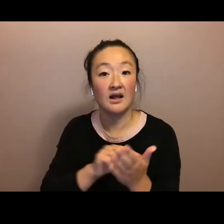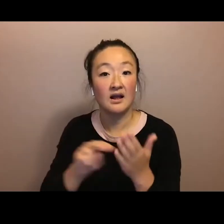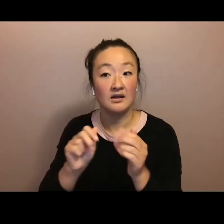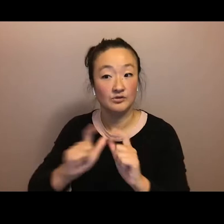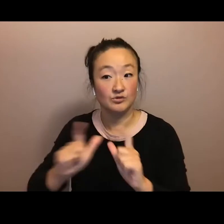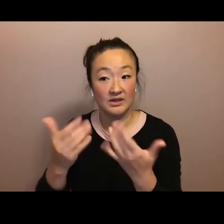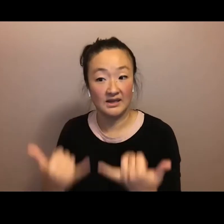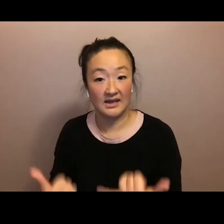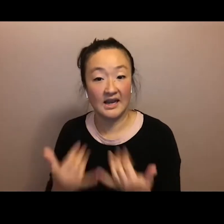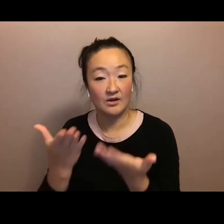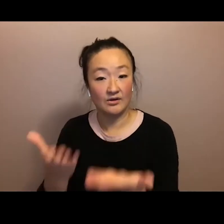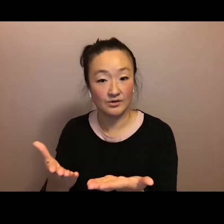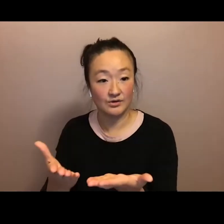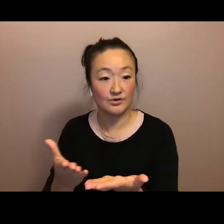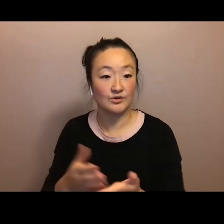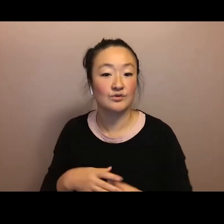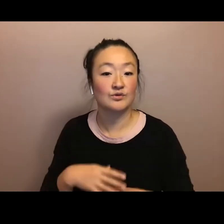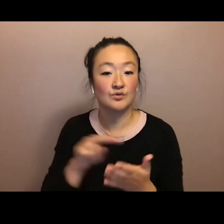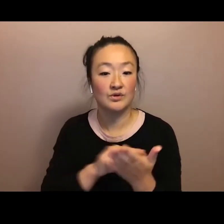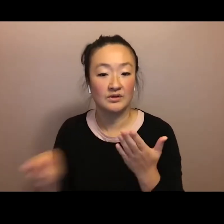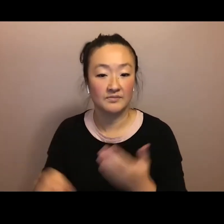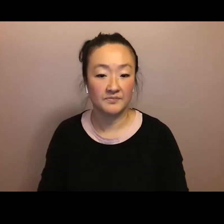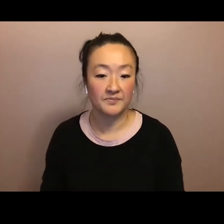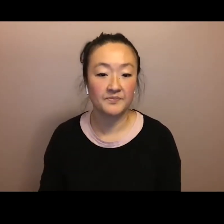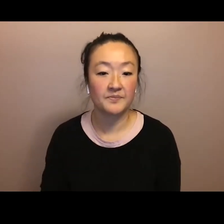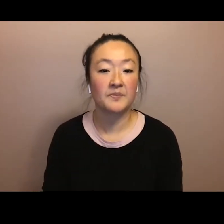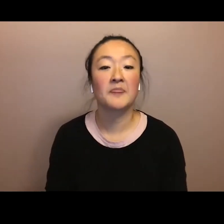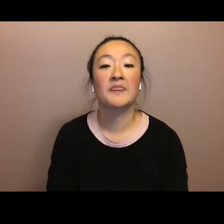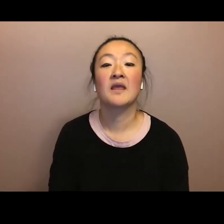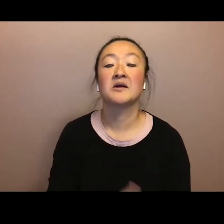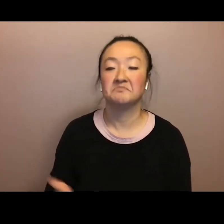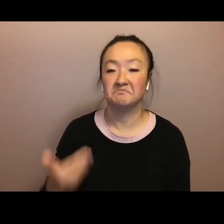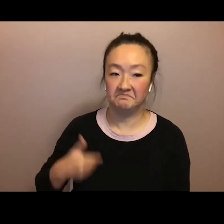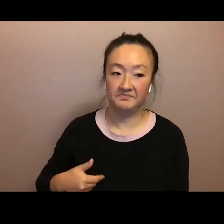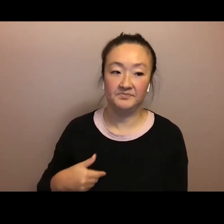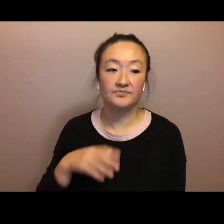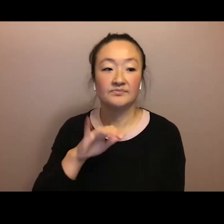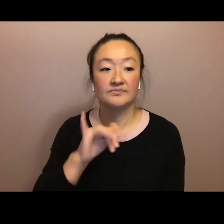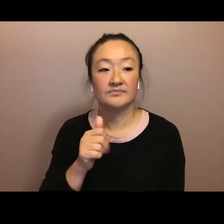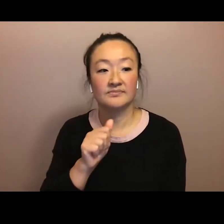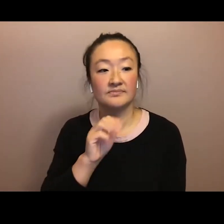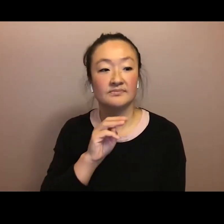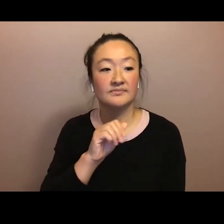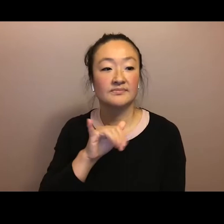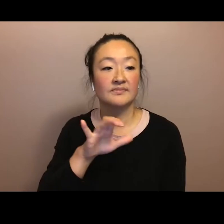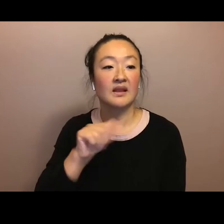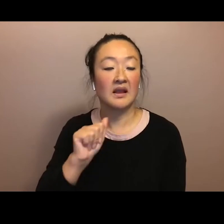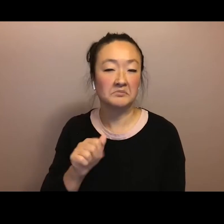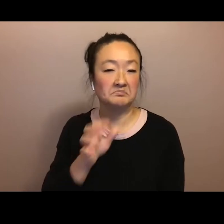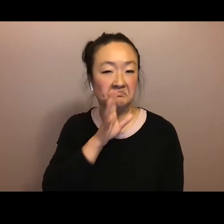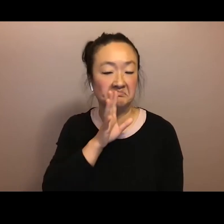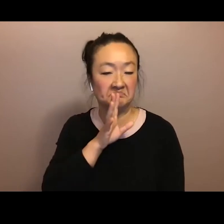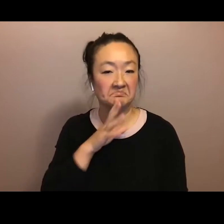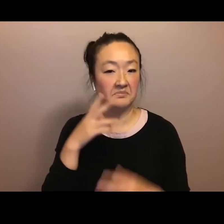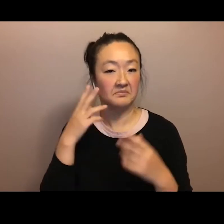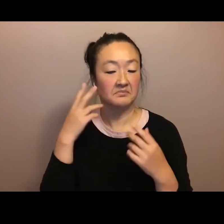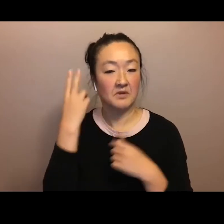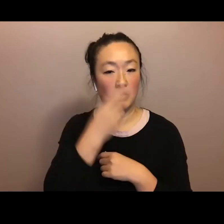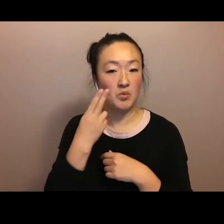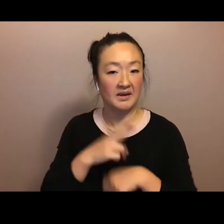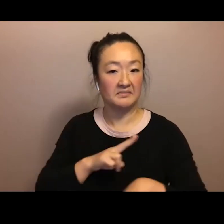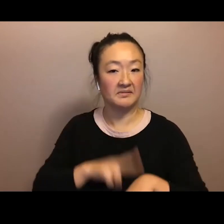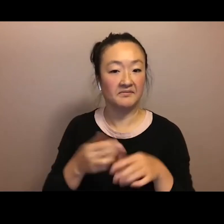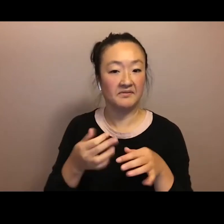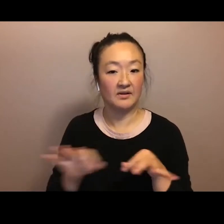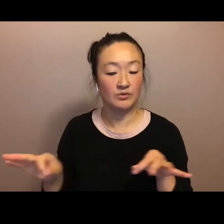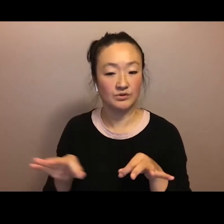Hello, my kakou. Like Lily said, my name is Jamaica. Hey, Olimeli, Kalani Osorio. A quick visual description of me, I